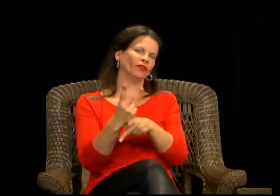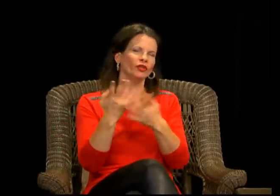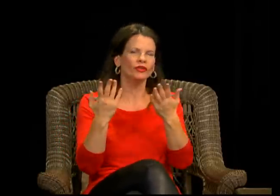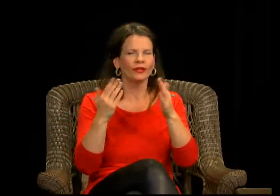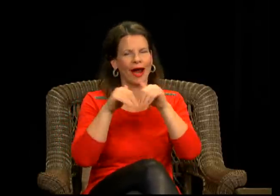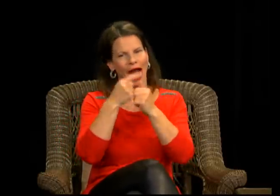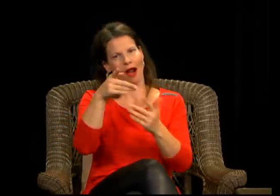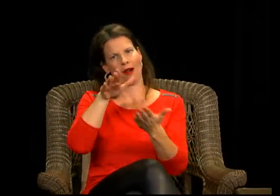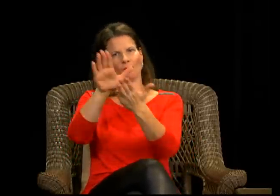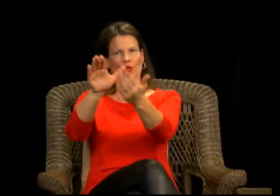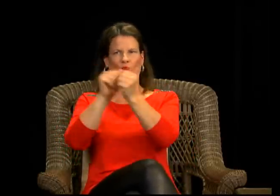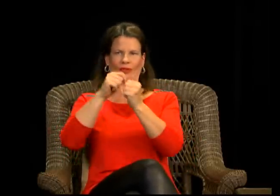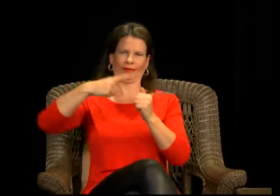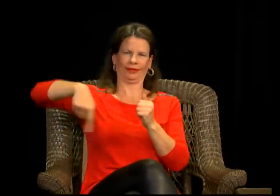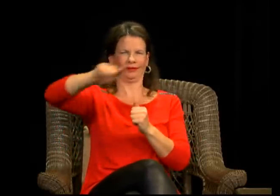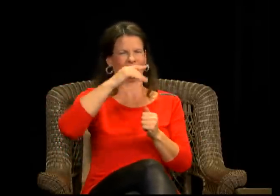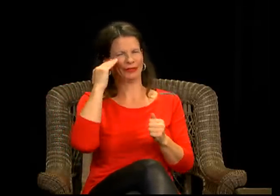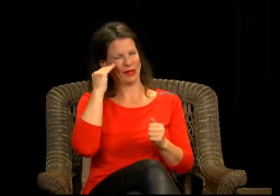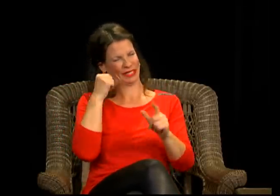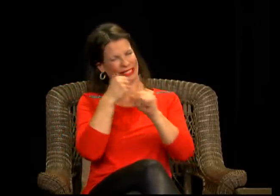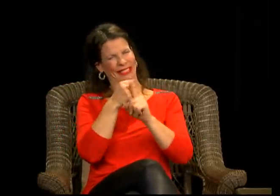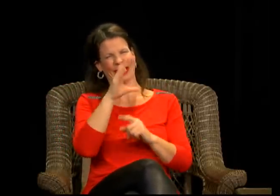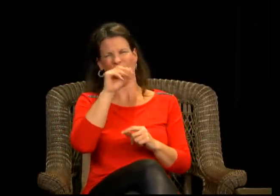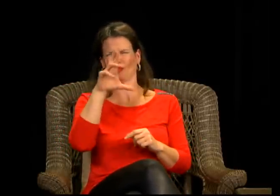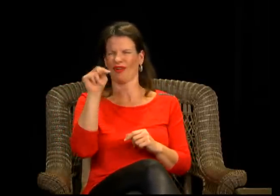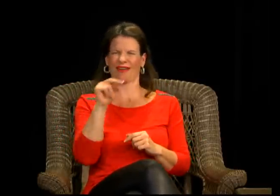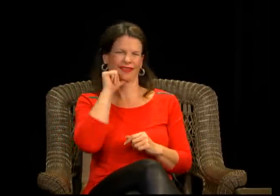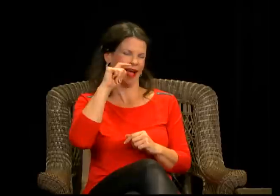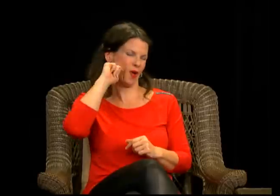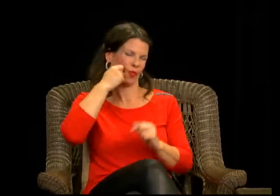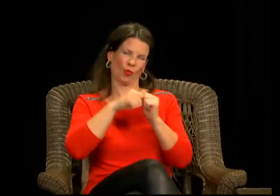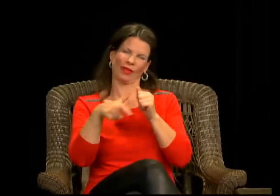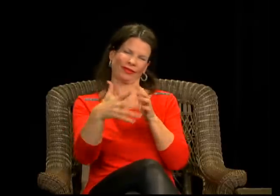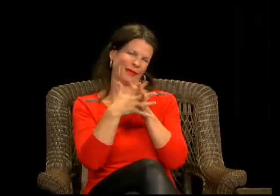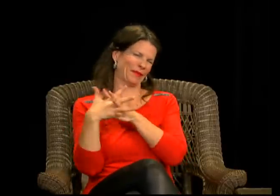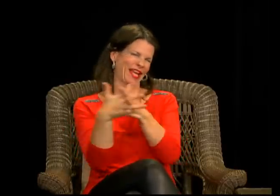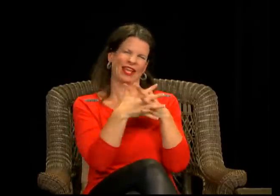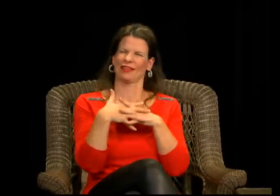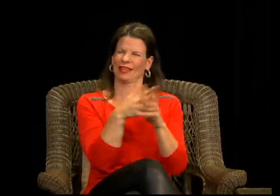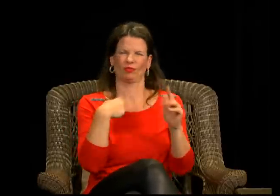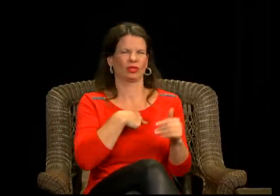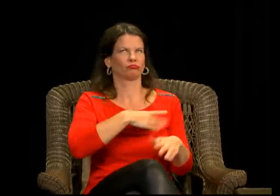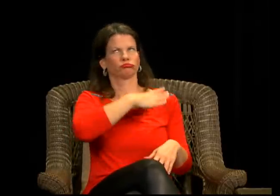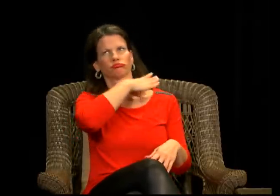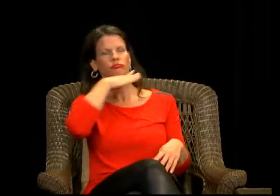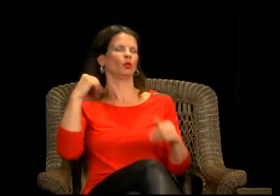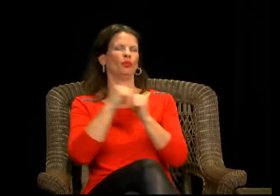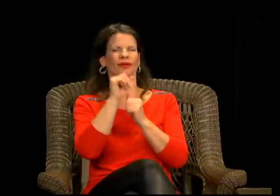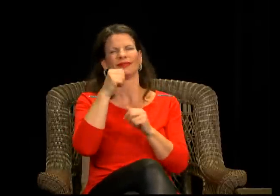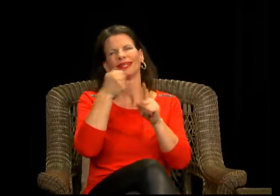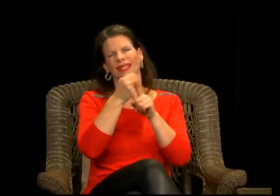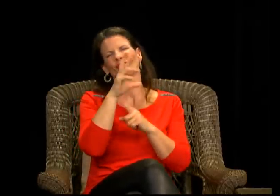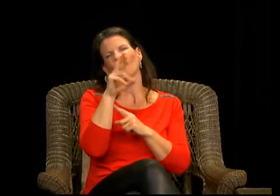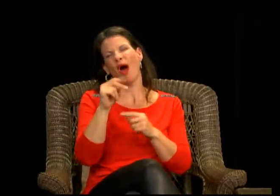I would say, please be more careful. Please know how to approach a hit and run accident, uh,